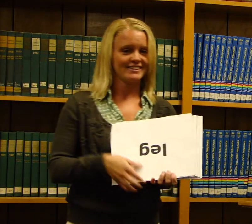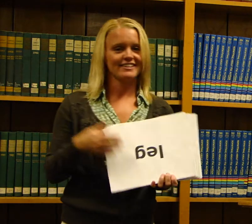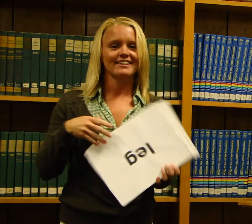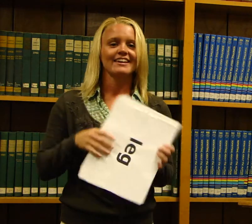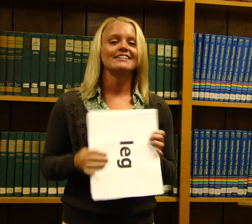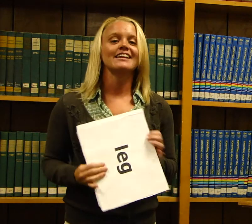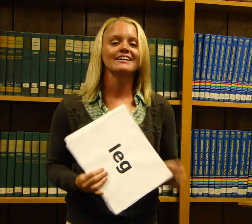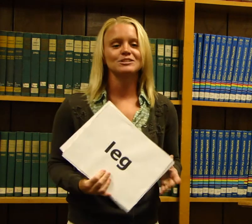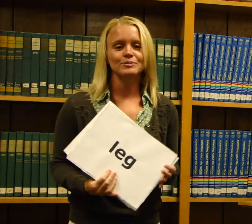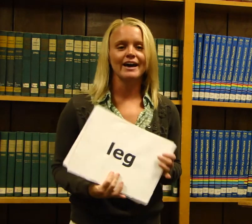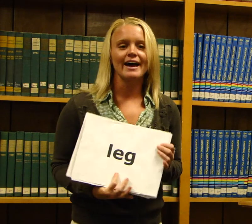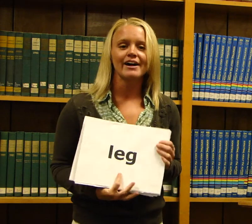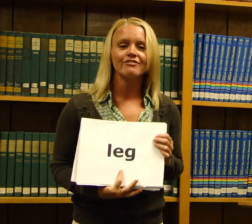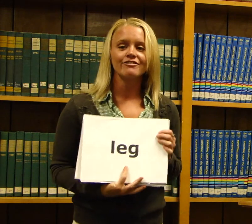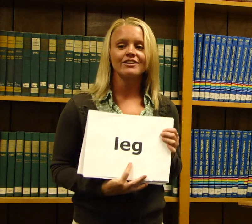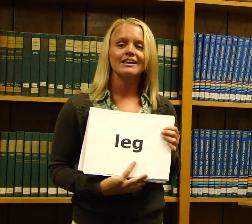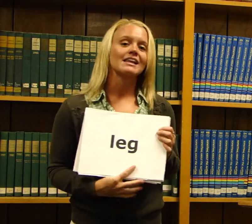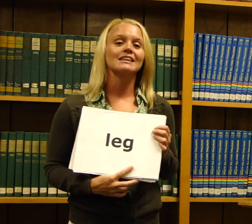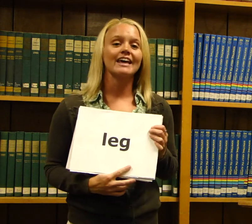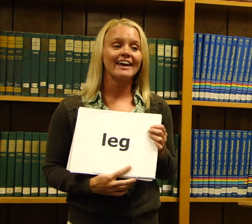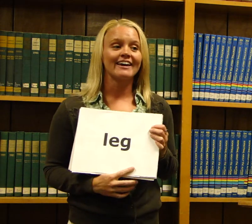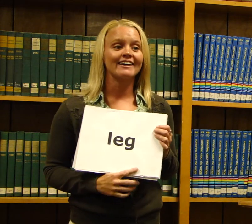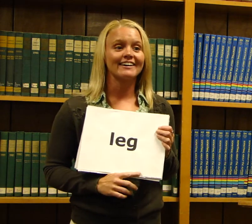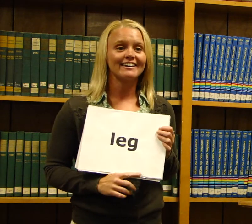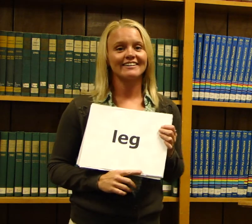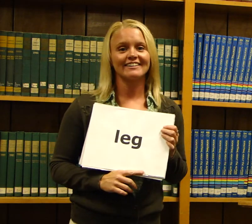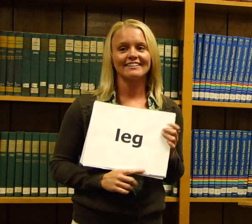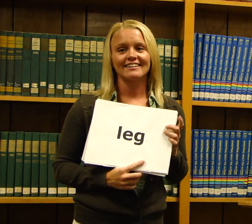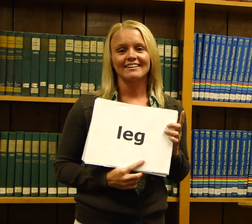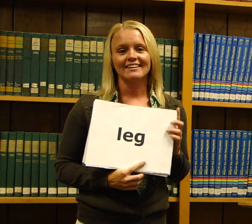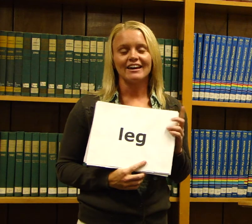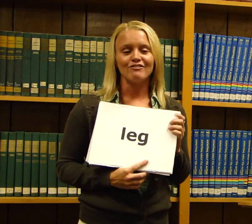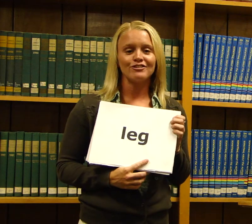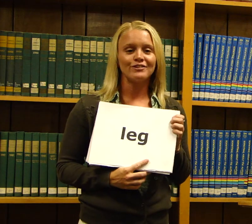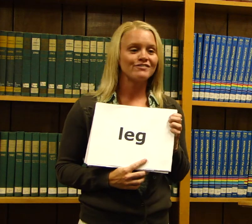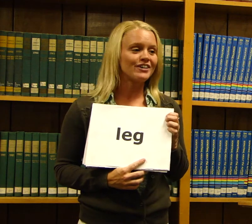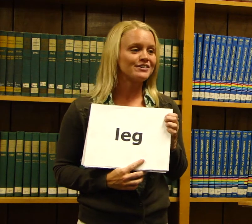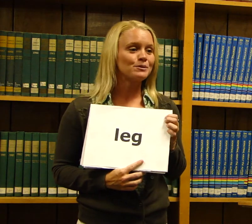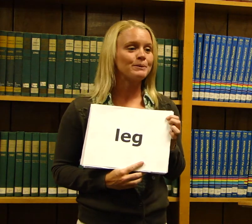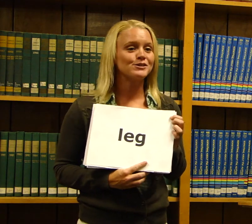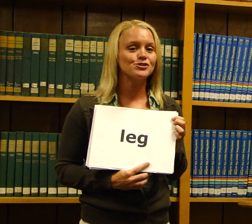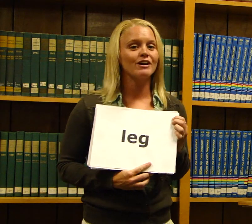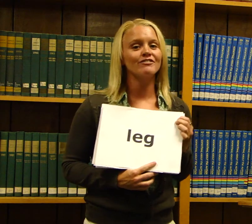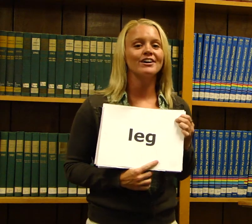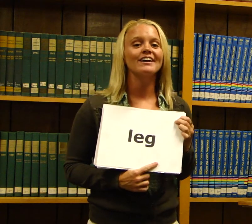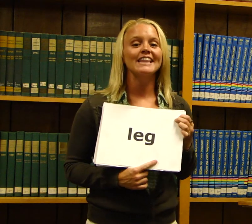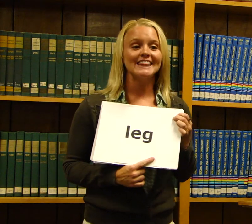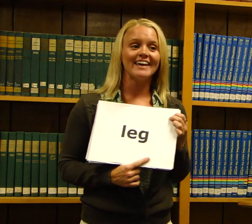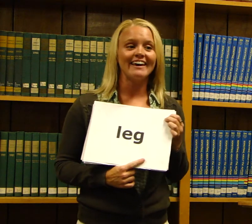Next we have leg. Everyone find your picture of a leg.